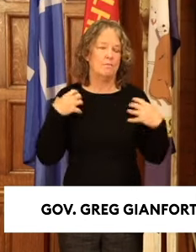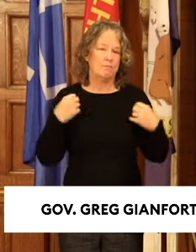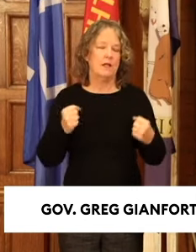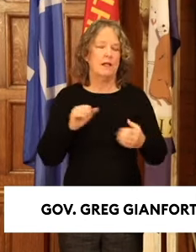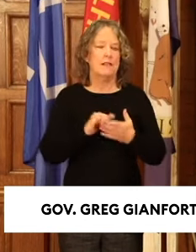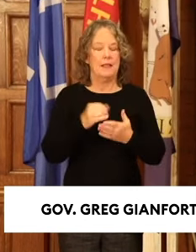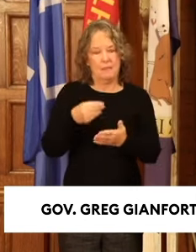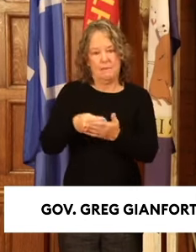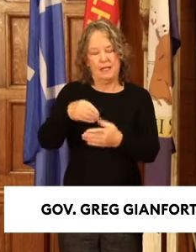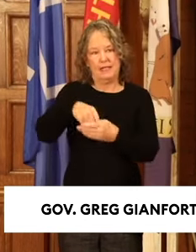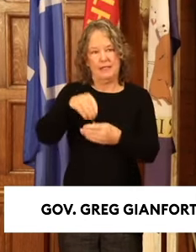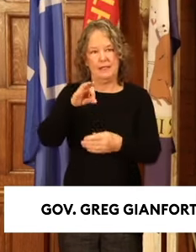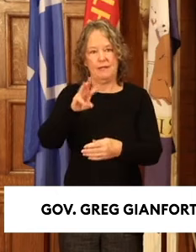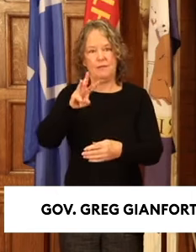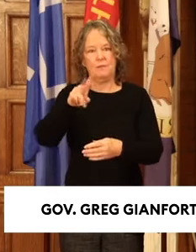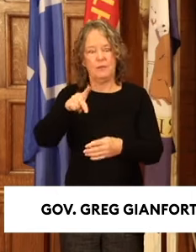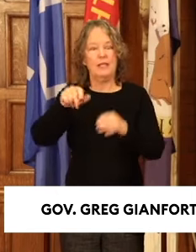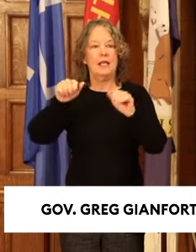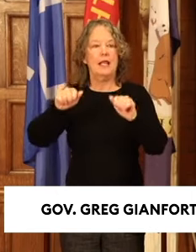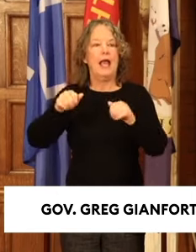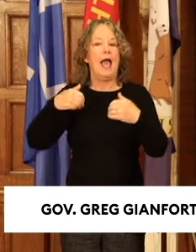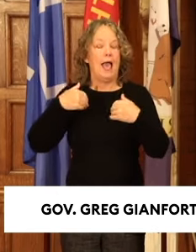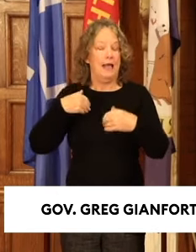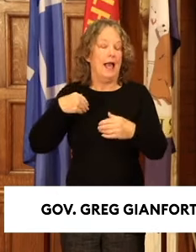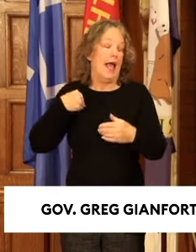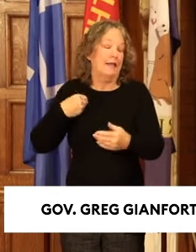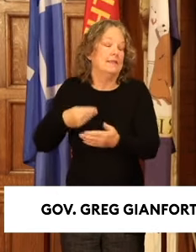FWP to do the conservation projects we have in front of us.